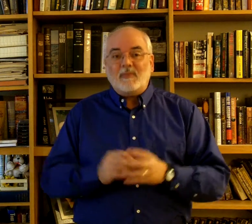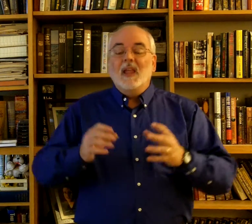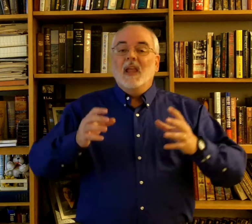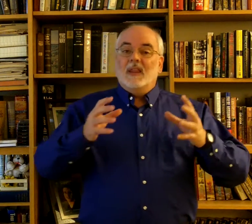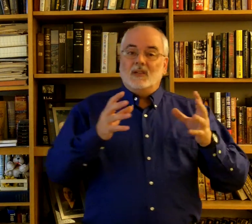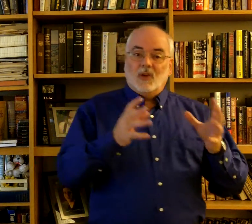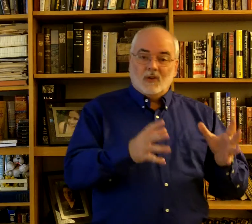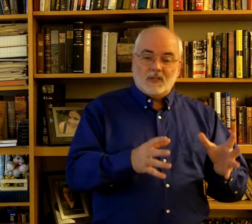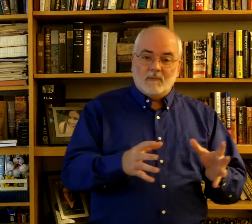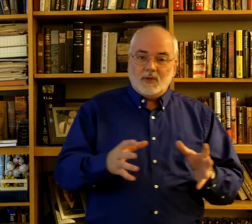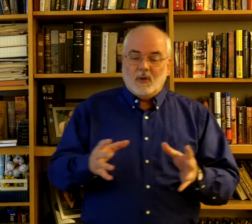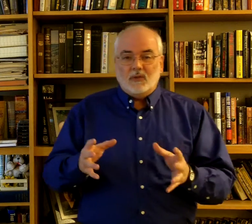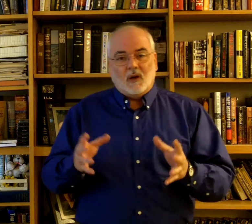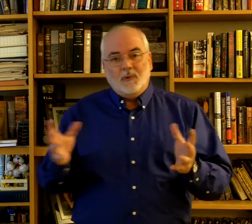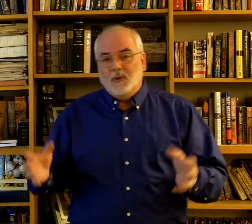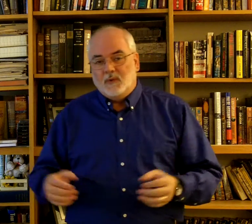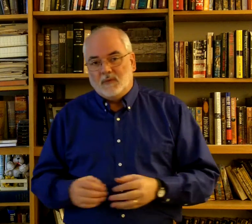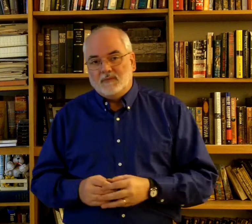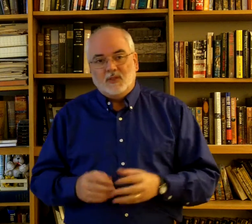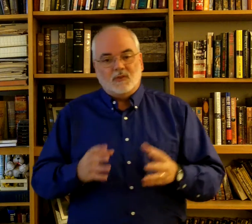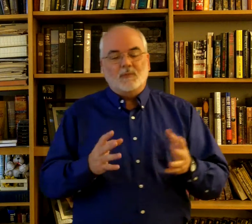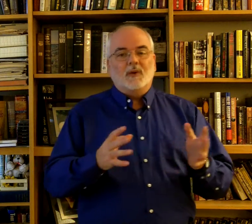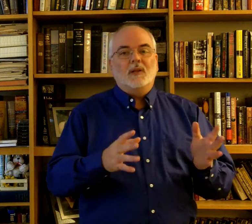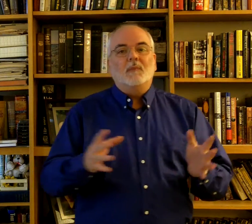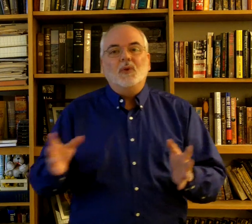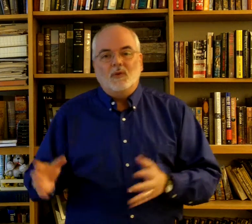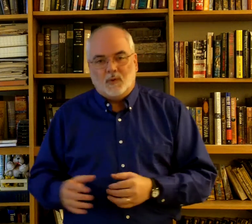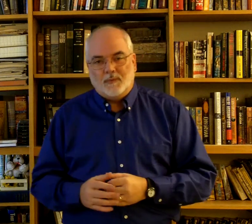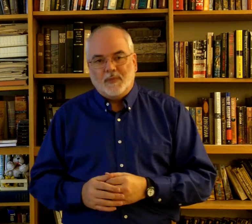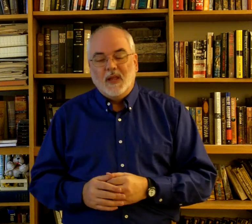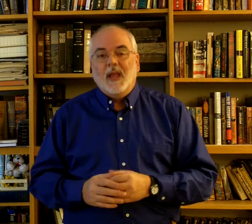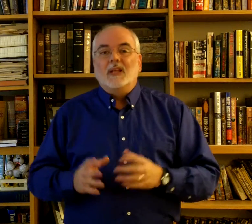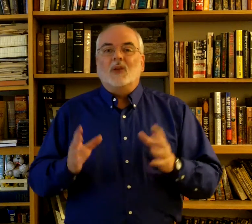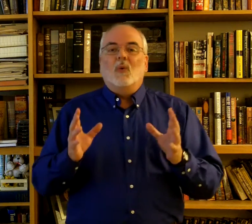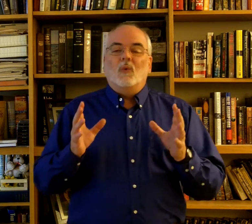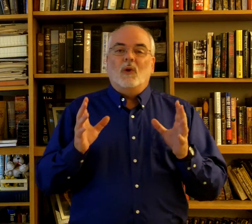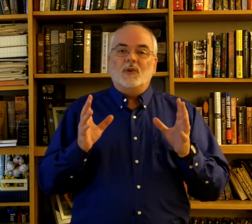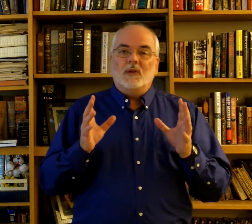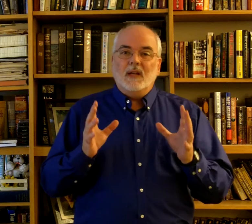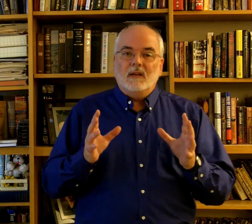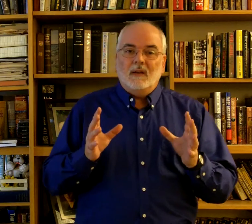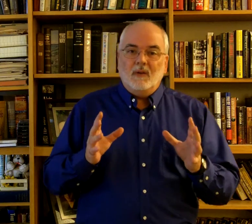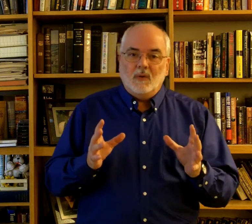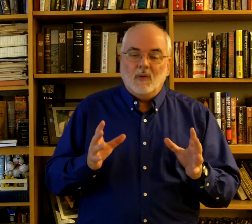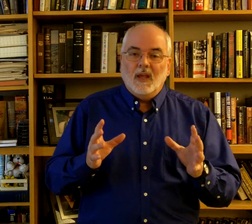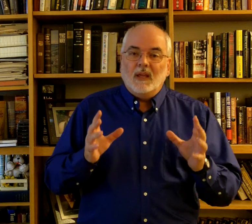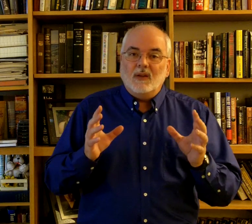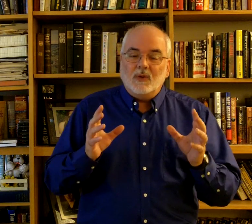The songs that have been chosen are beautiful. The scripture is beautiful. So, what you need to do, is you